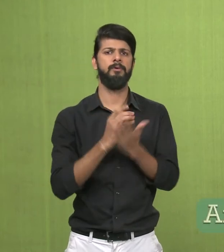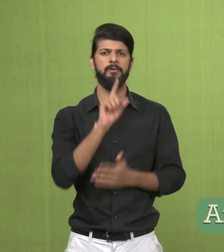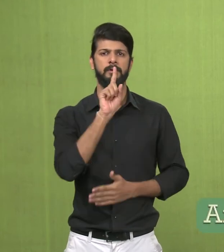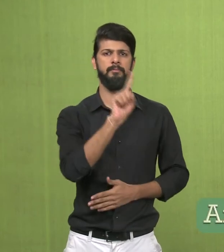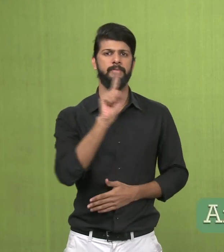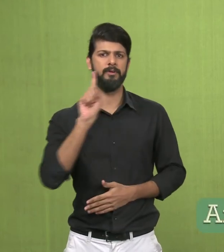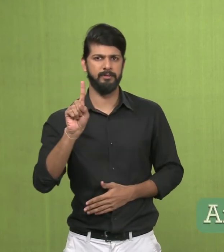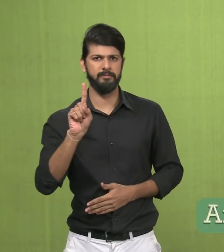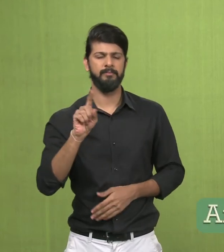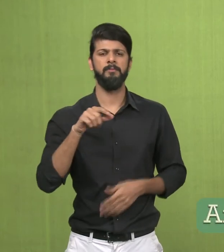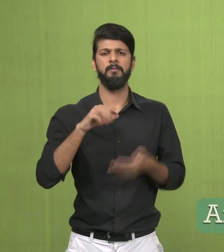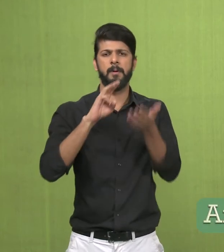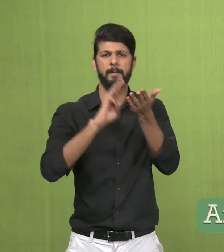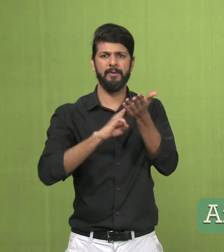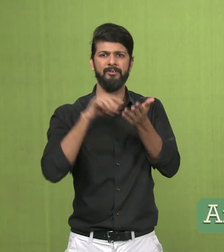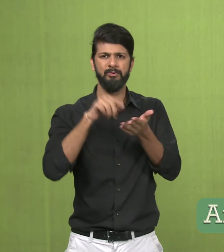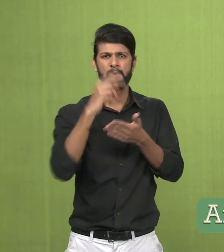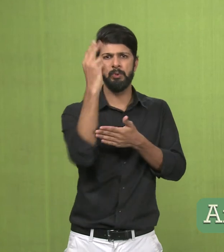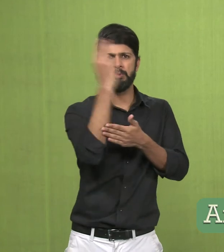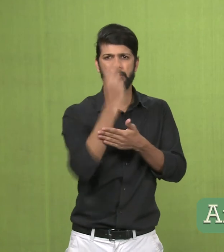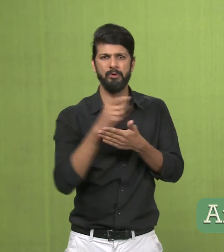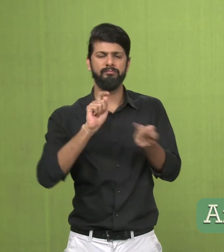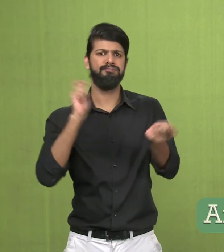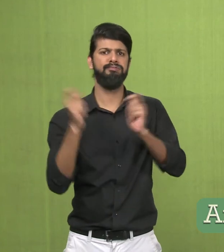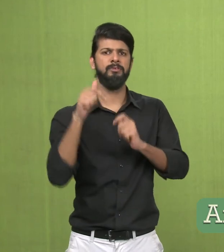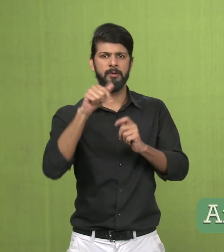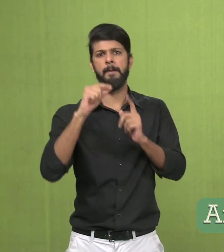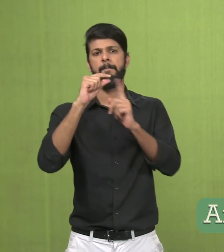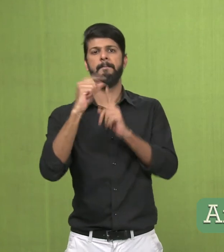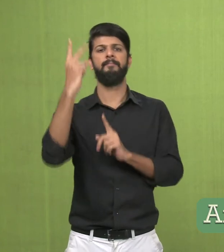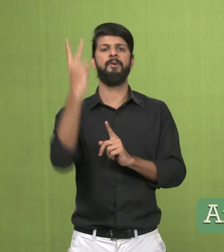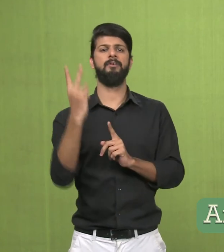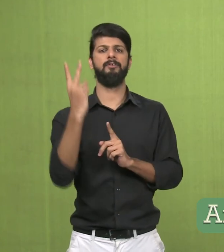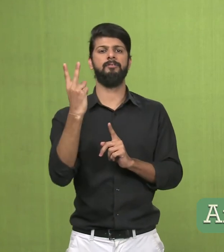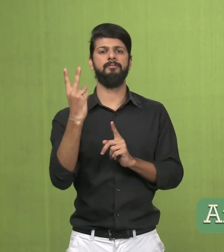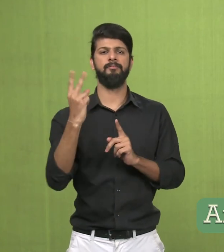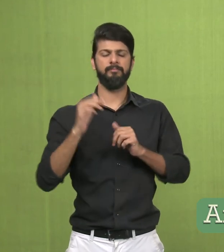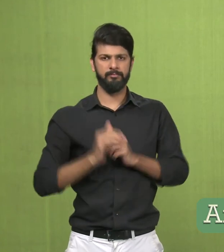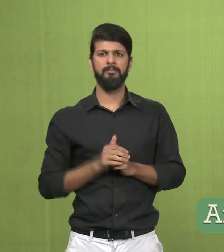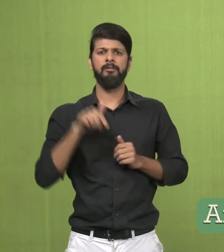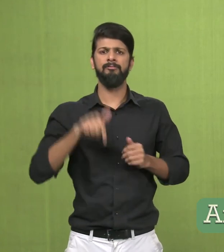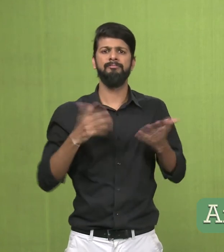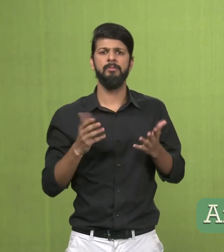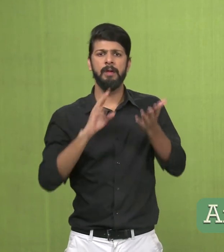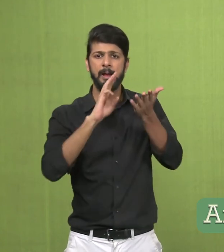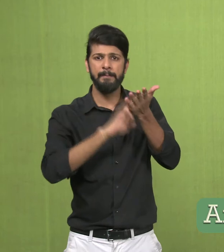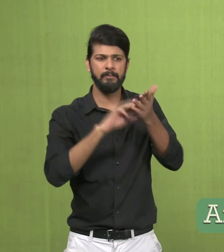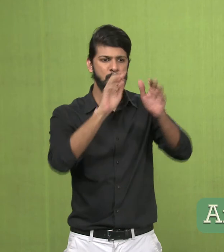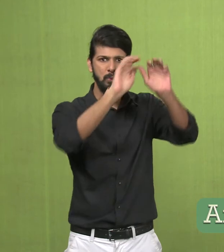number 11, Morian and Post-Morian Art, part 2. Now, we will start discussing